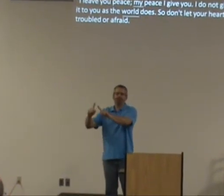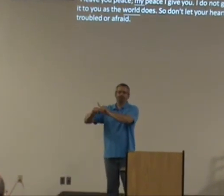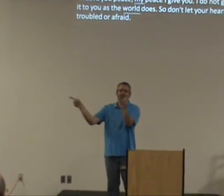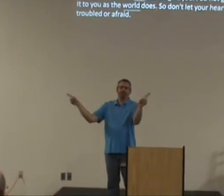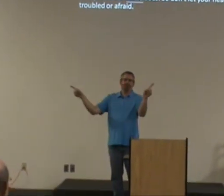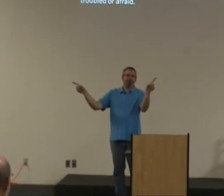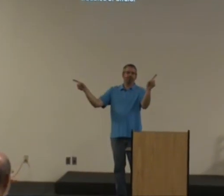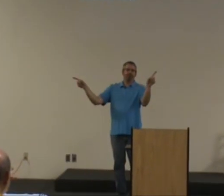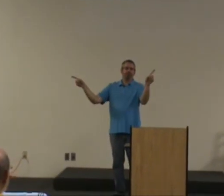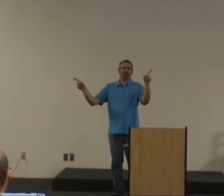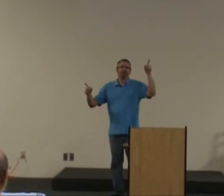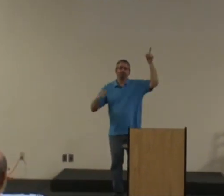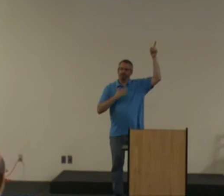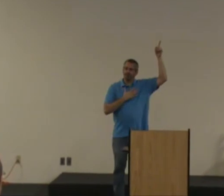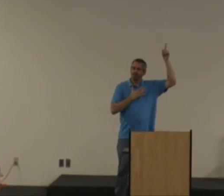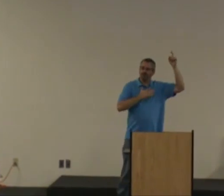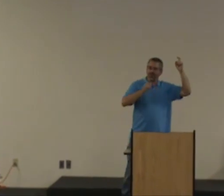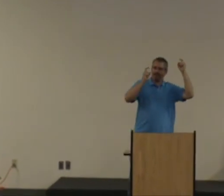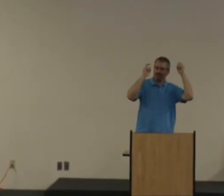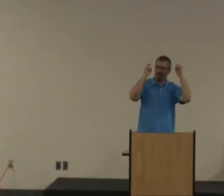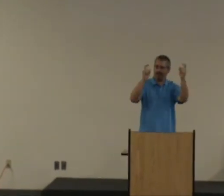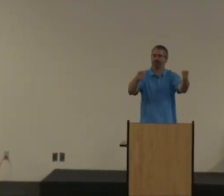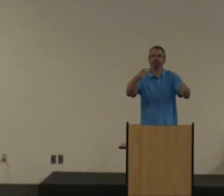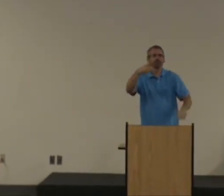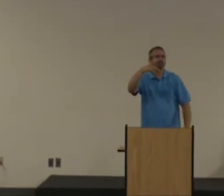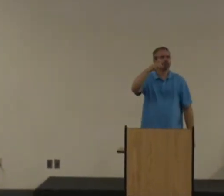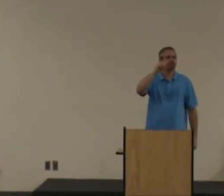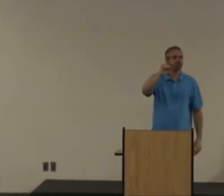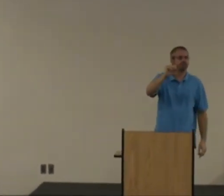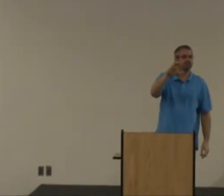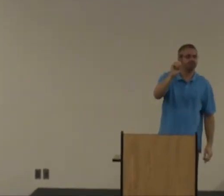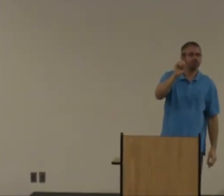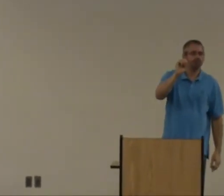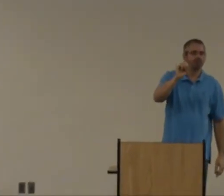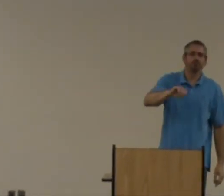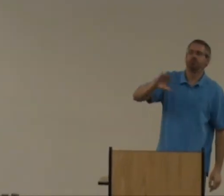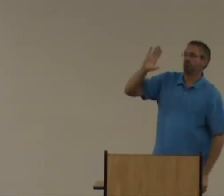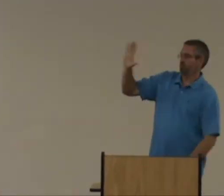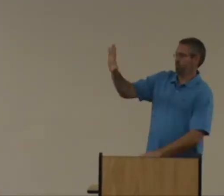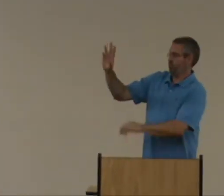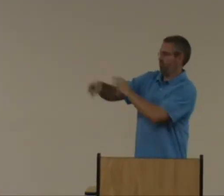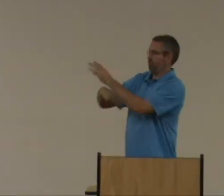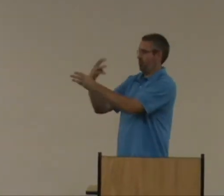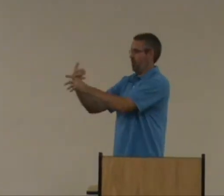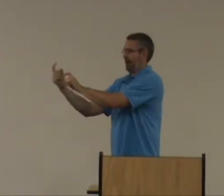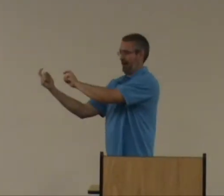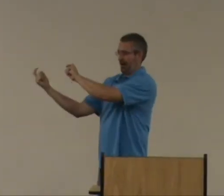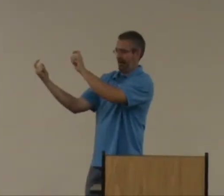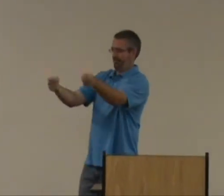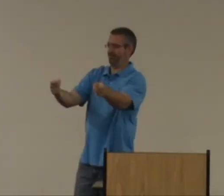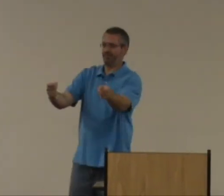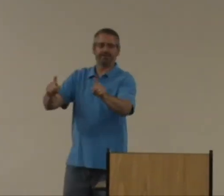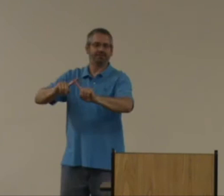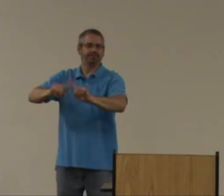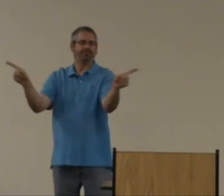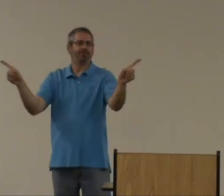I'm saying. I'm not giving it to you as the world does. You can it to the world peace. The world gives.